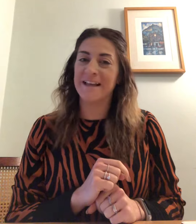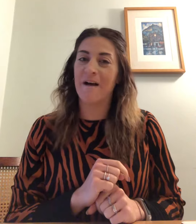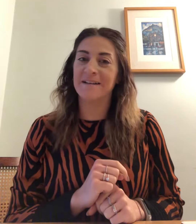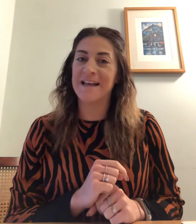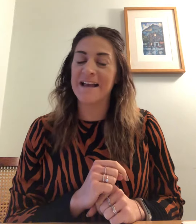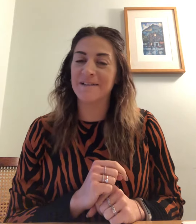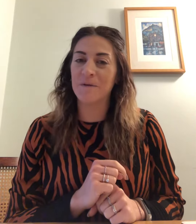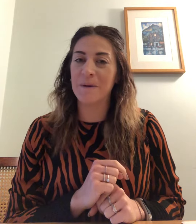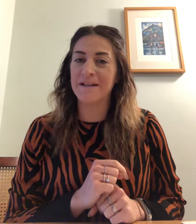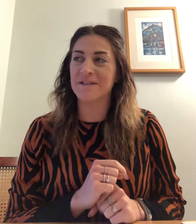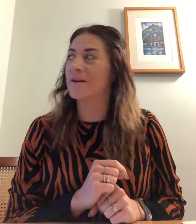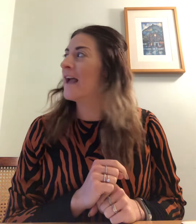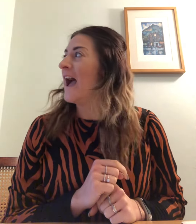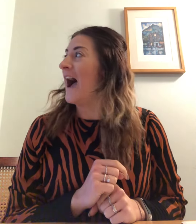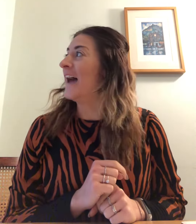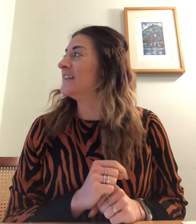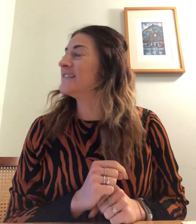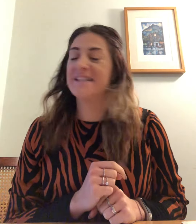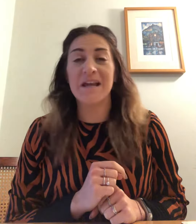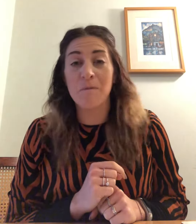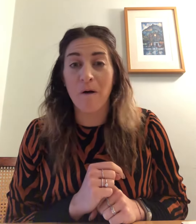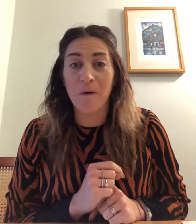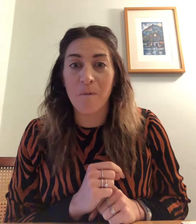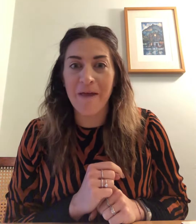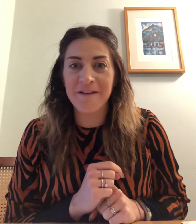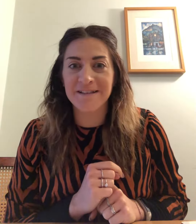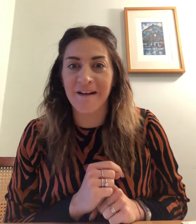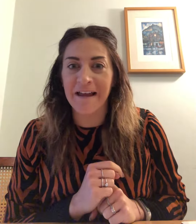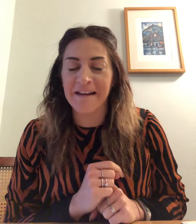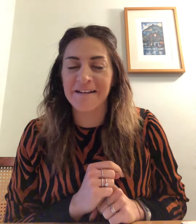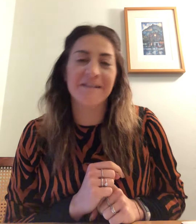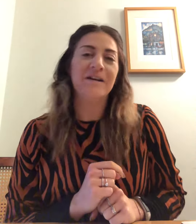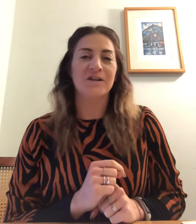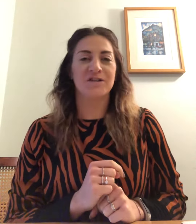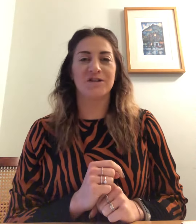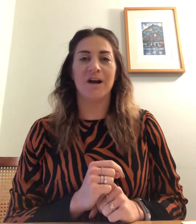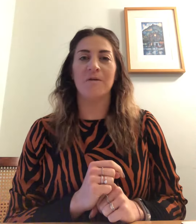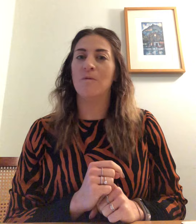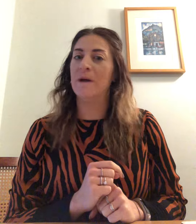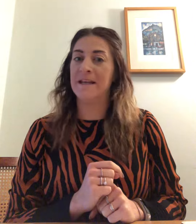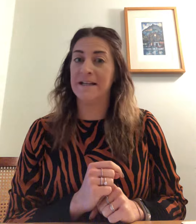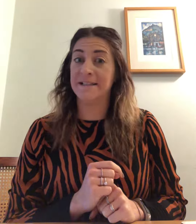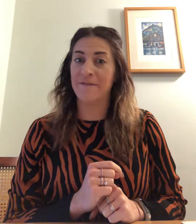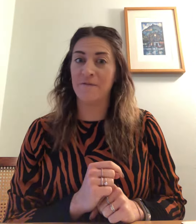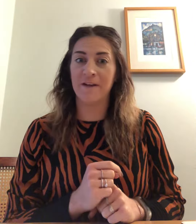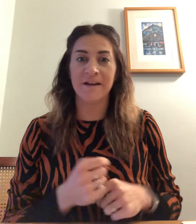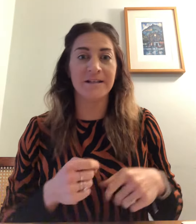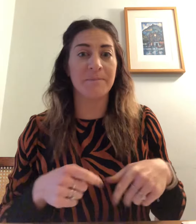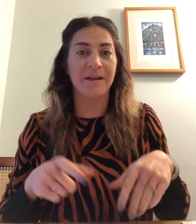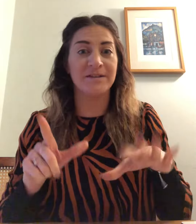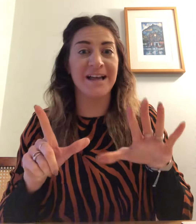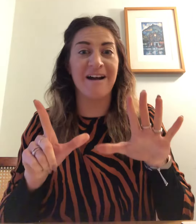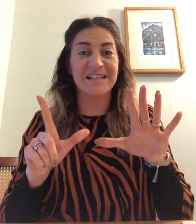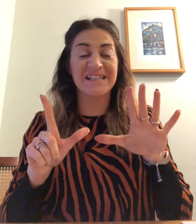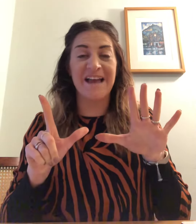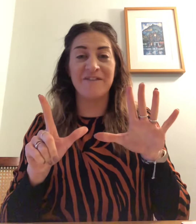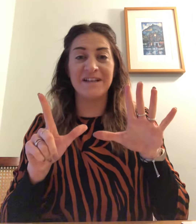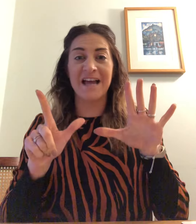our days of the week song and see what the weather's like. So we need seven fingers because there are seven days